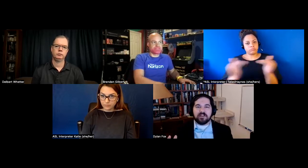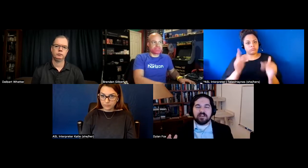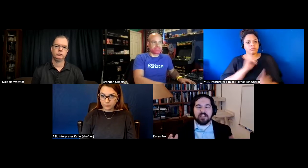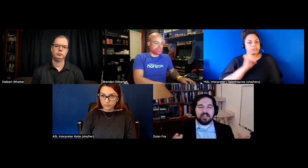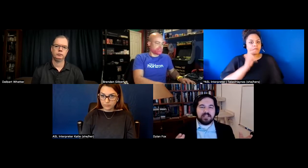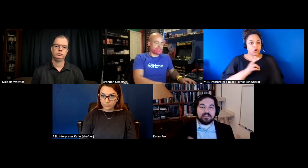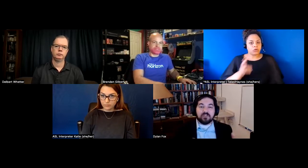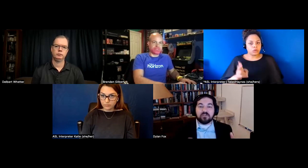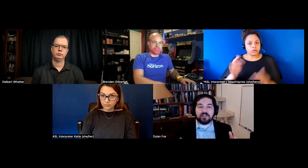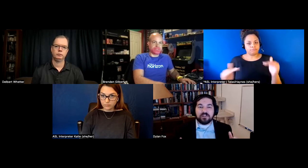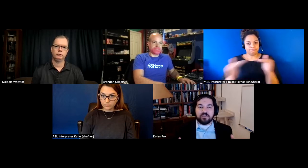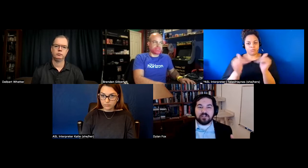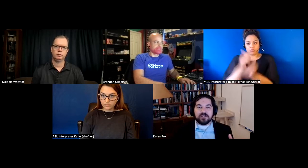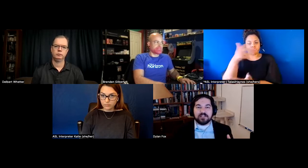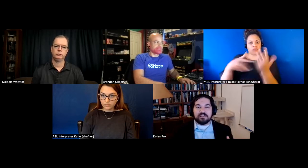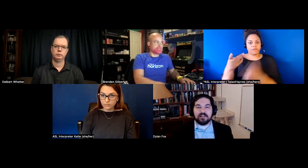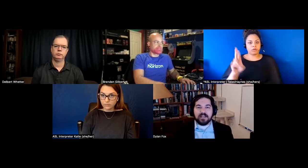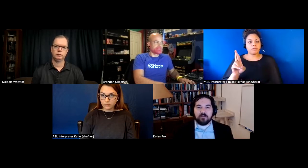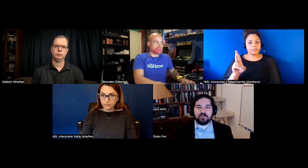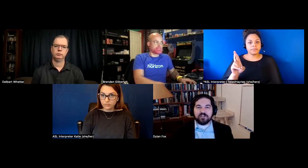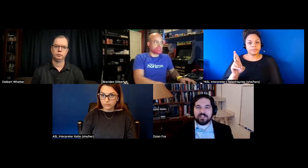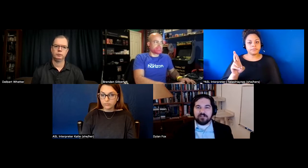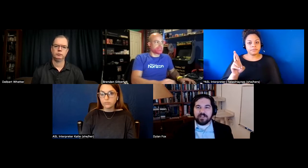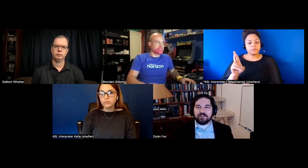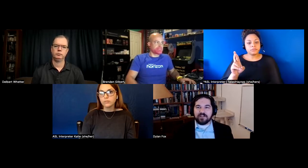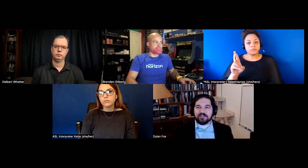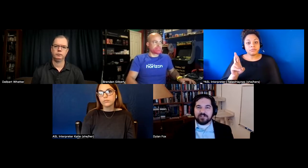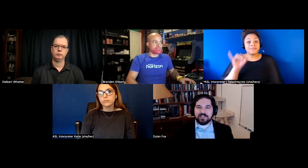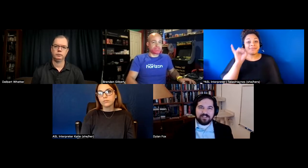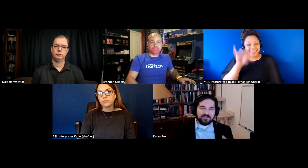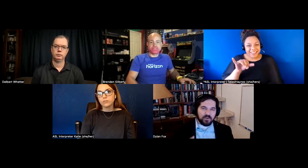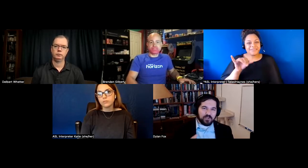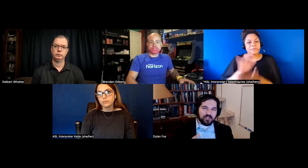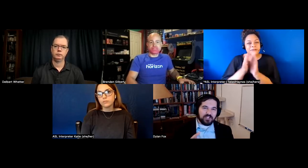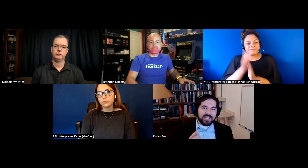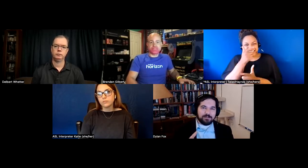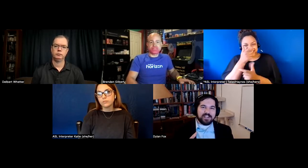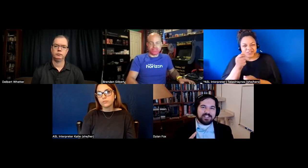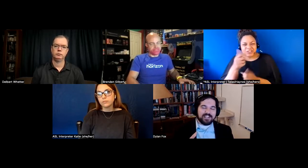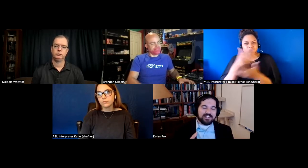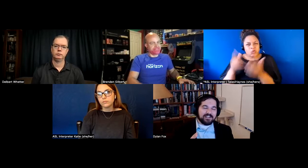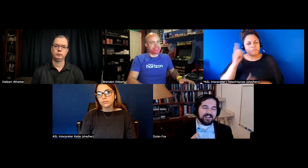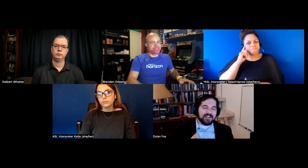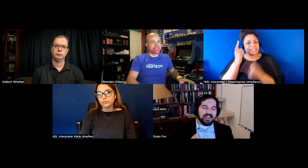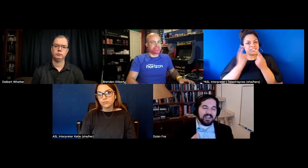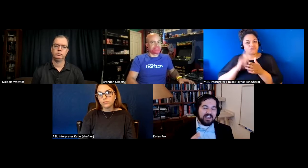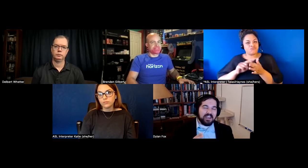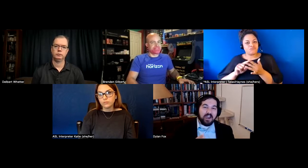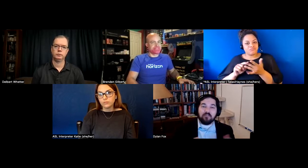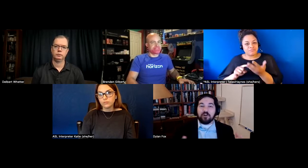in social vr situations which gets in a lot of very interesting kind of social aspects like uh how far away